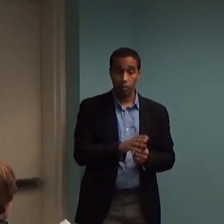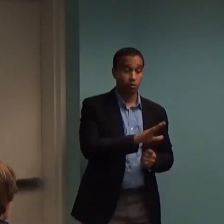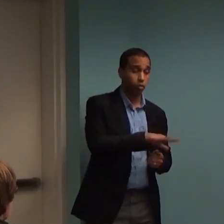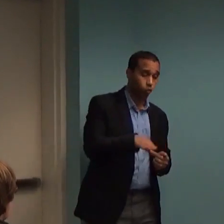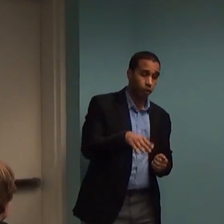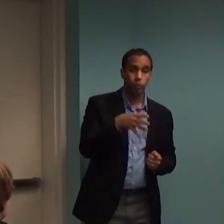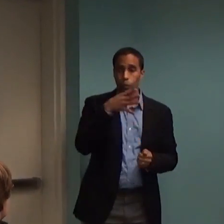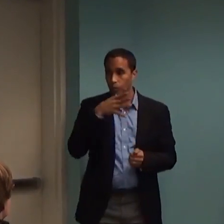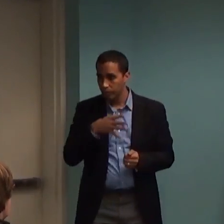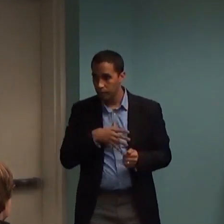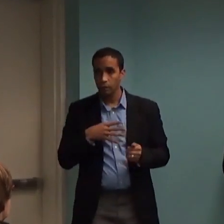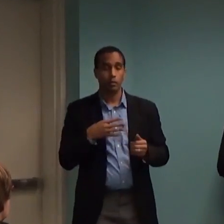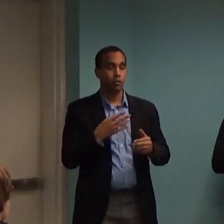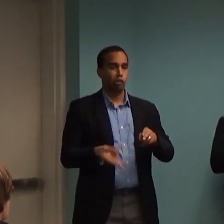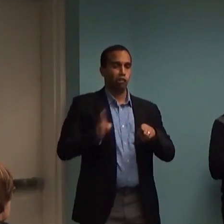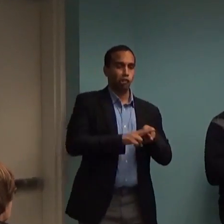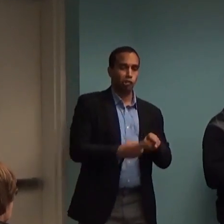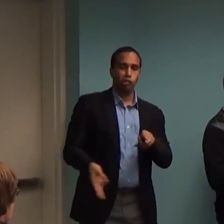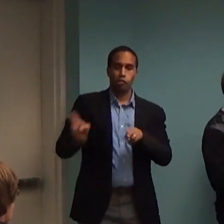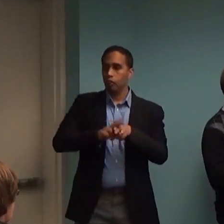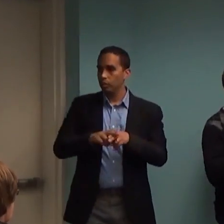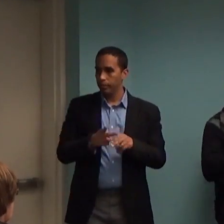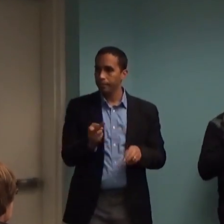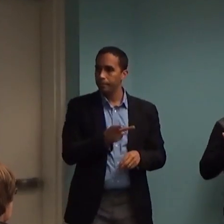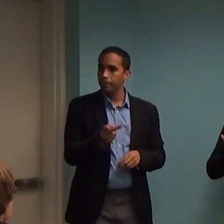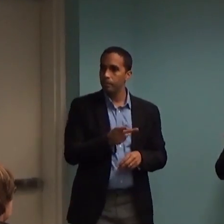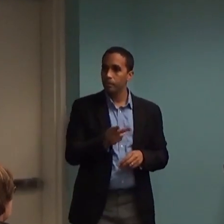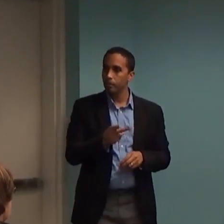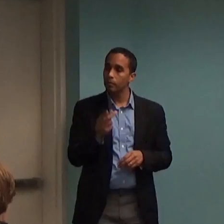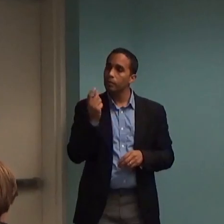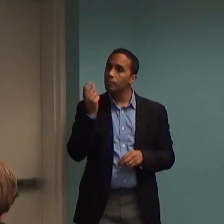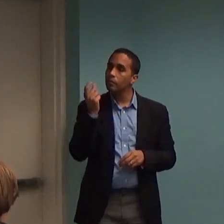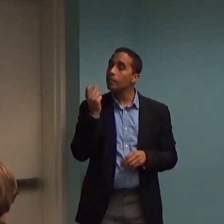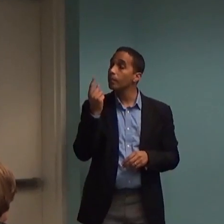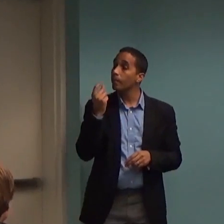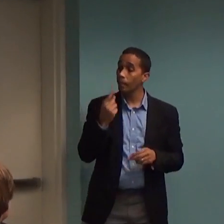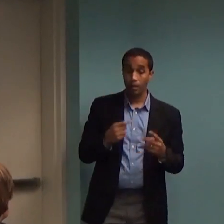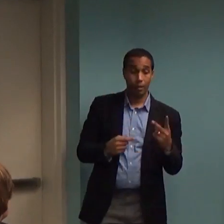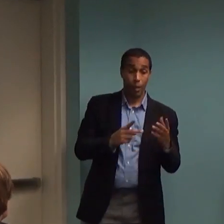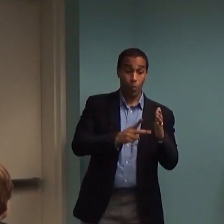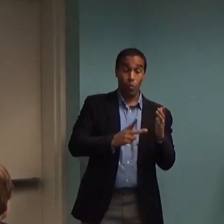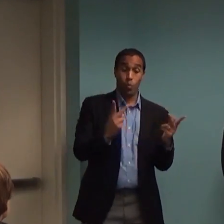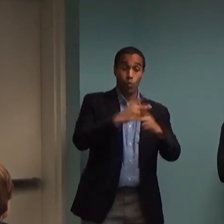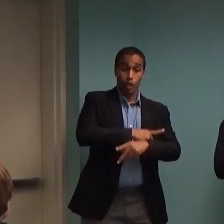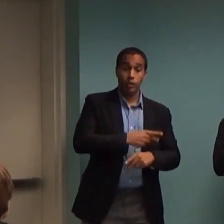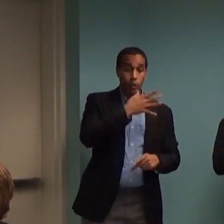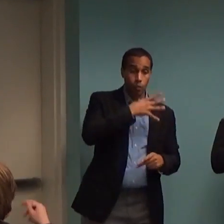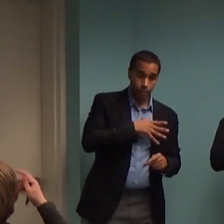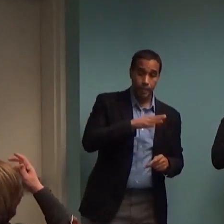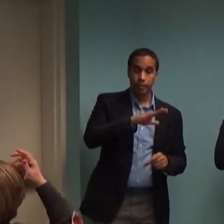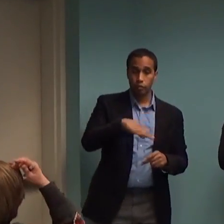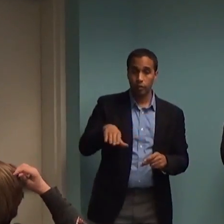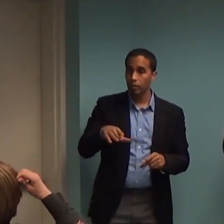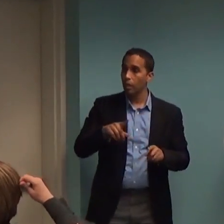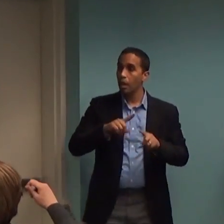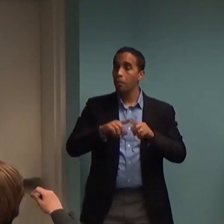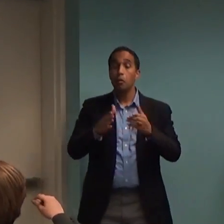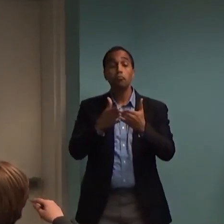But in general, so even though these are the two groups where the increases in prescribing are the highest, it is also across the